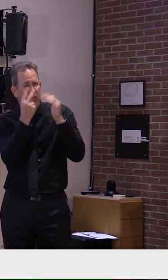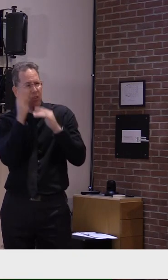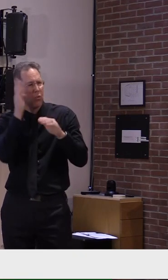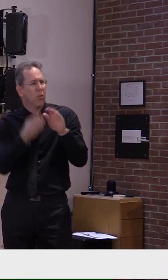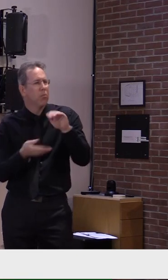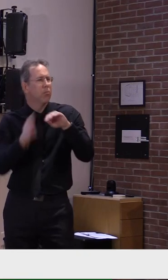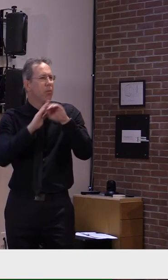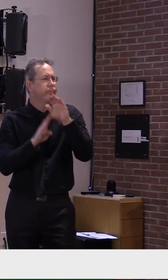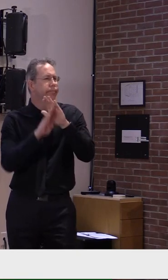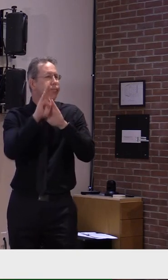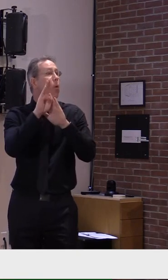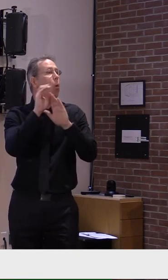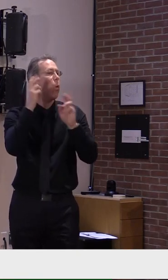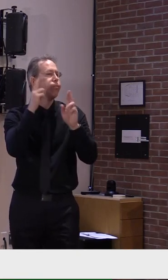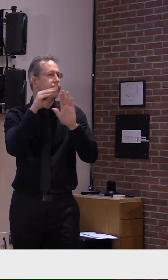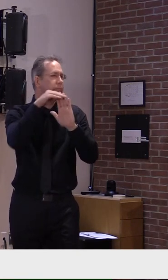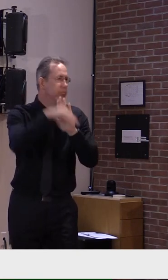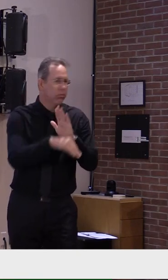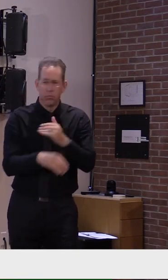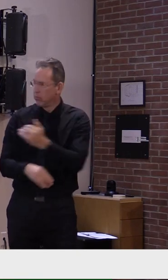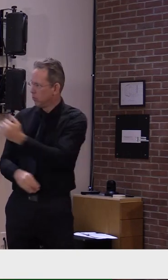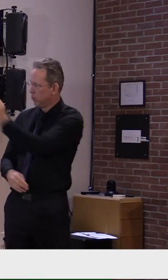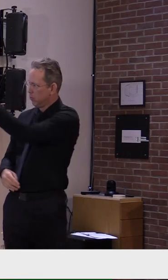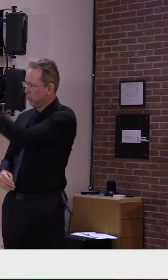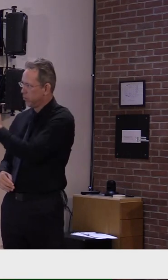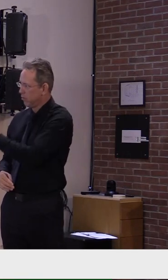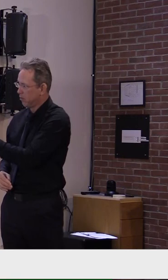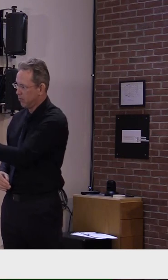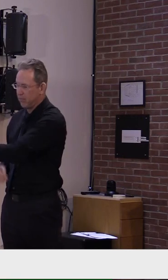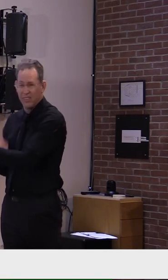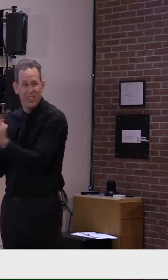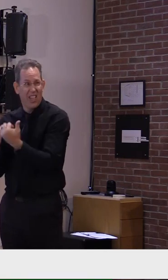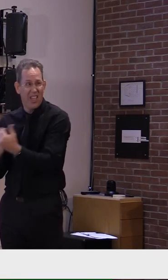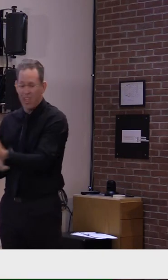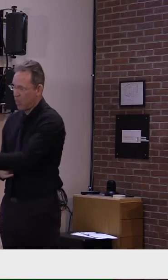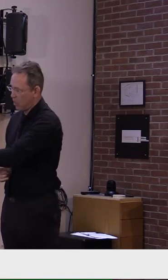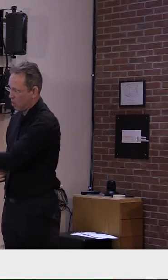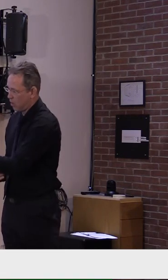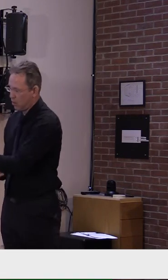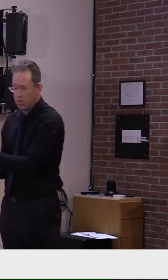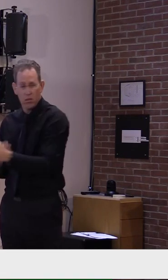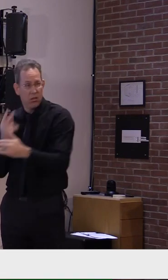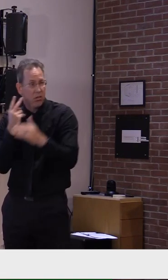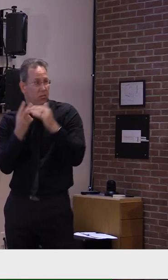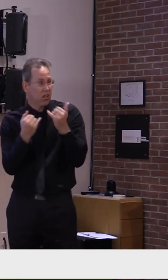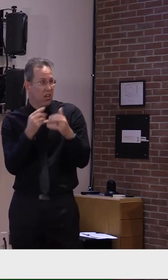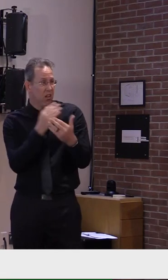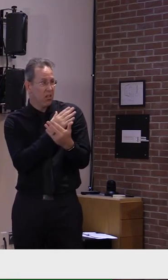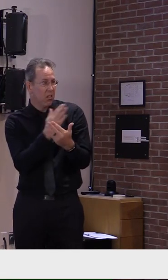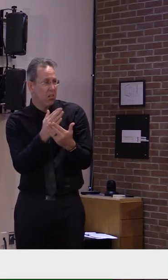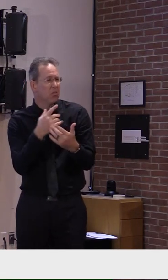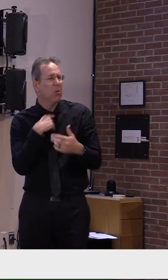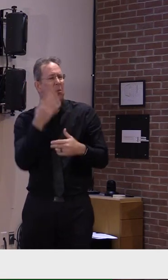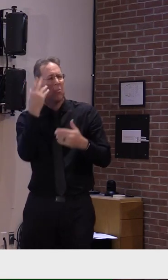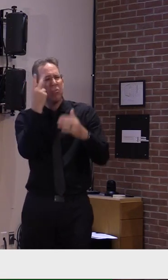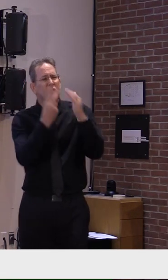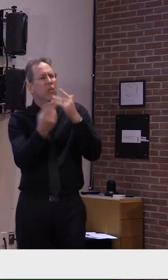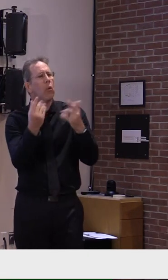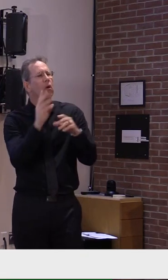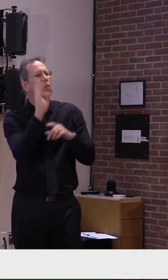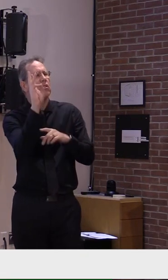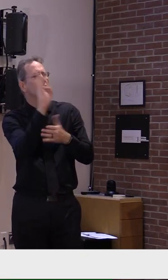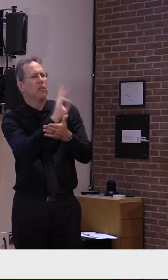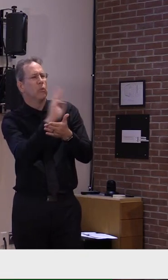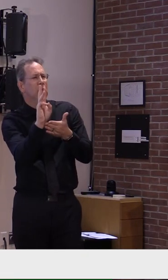near future. Unfortunately, we were likely to see about a 71% increase in cases over the next six weeks, topping out at